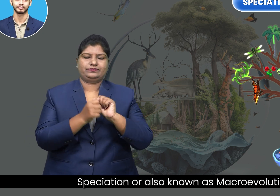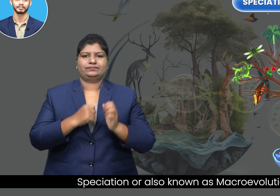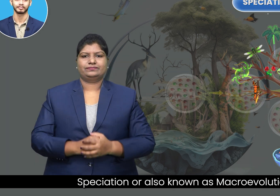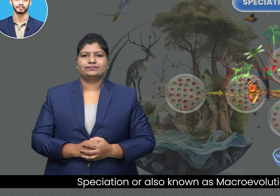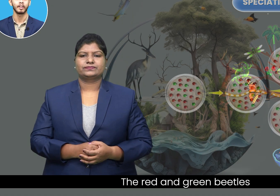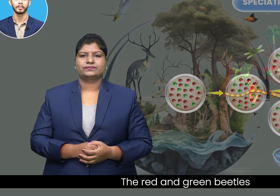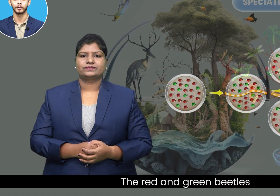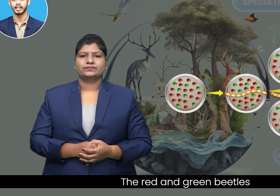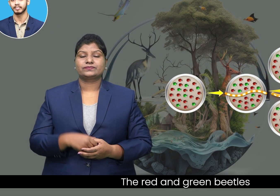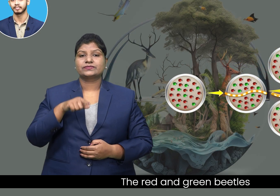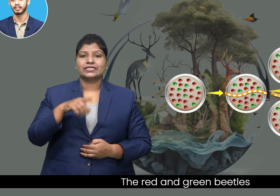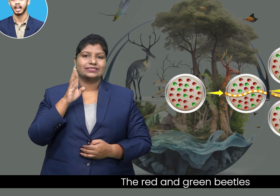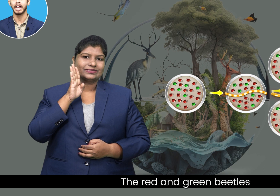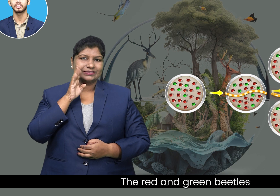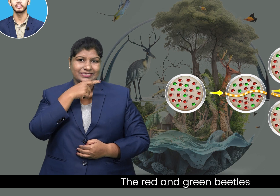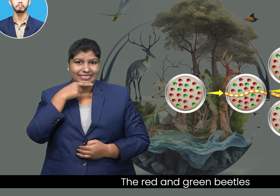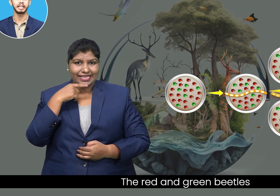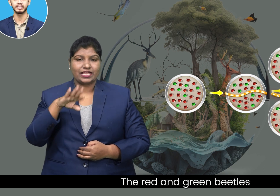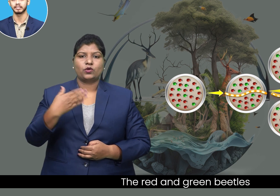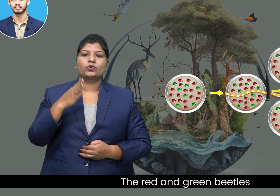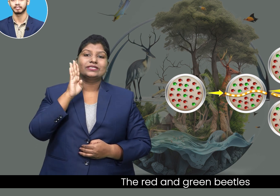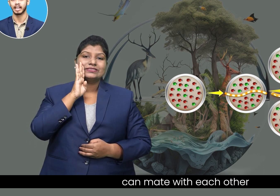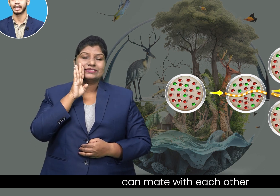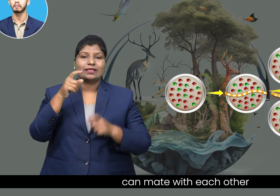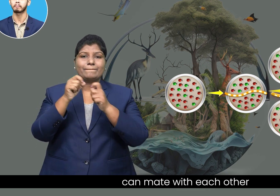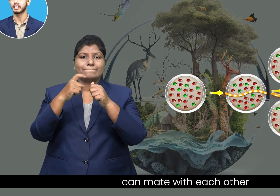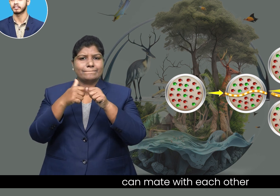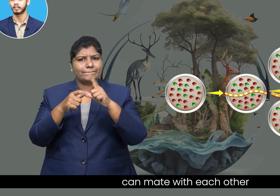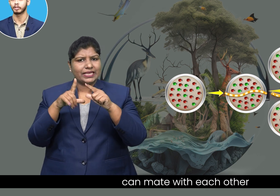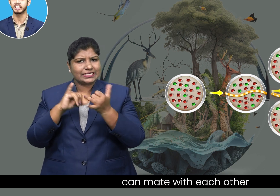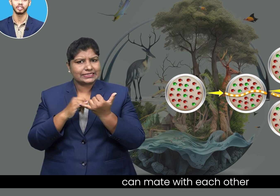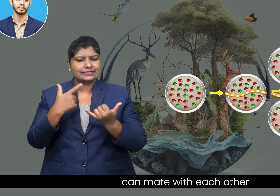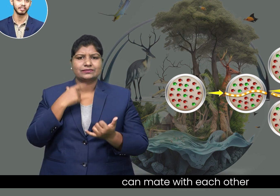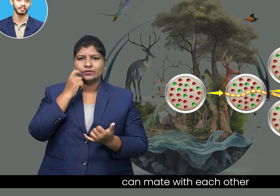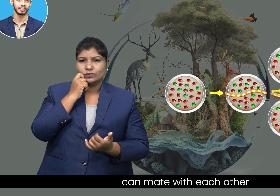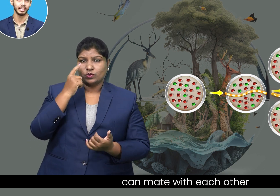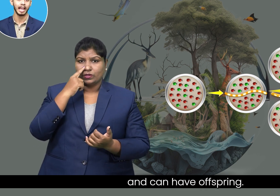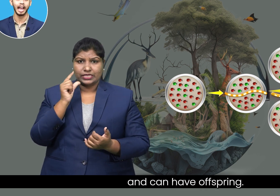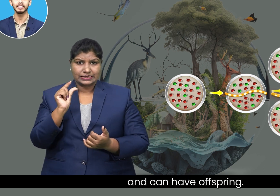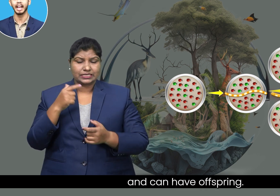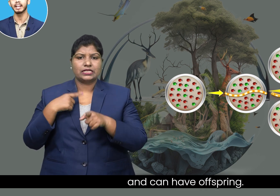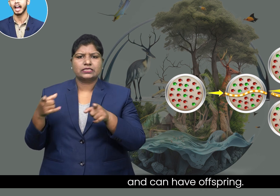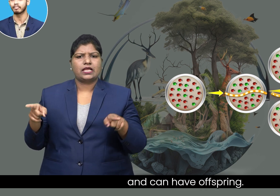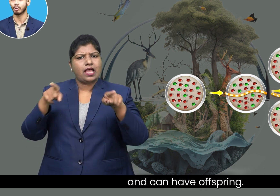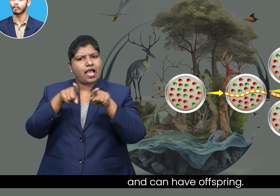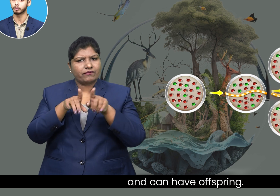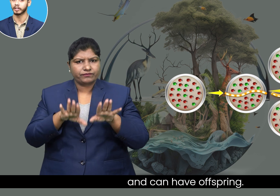The red and green beetles can mate with each other and can have offspring.